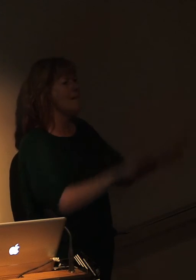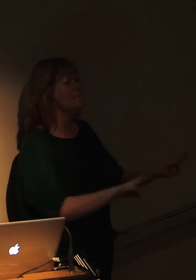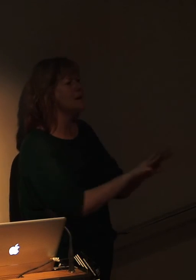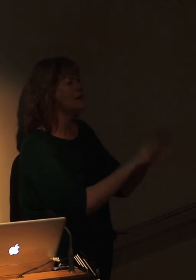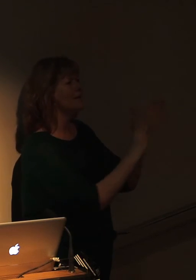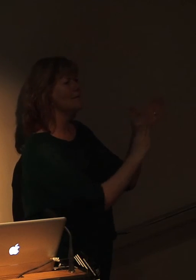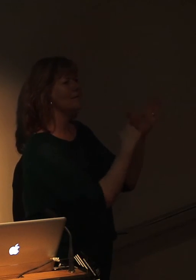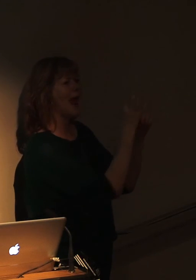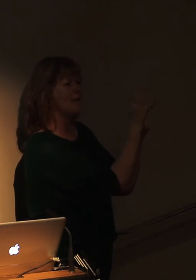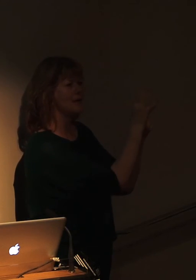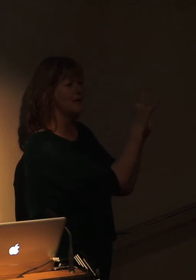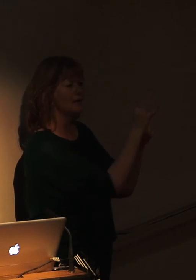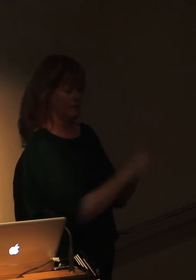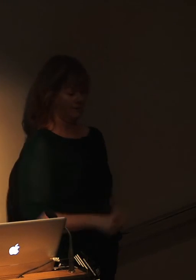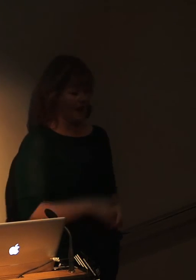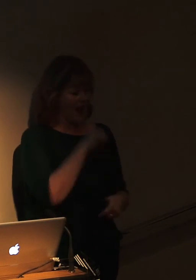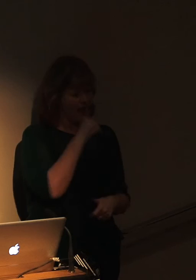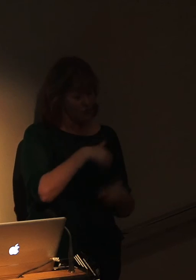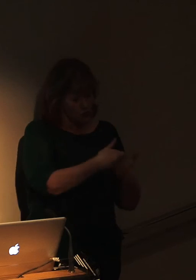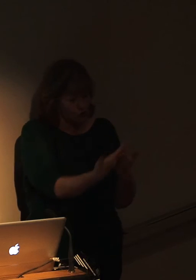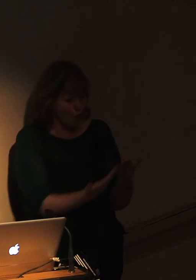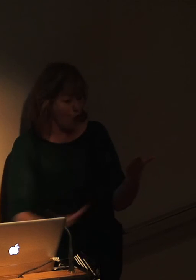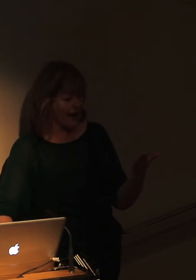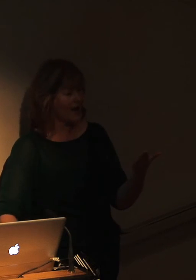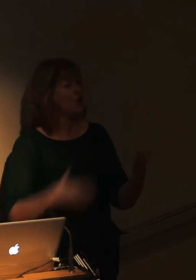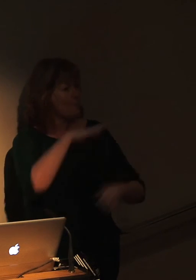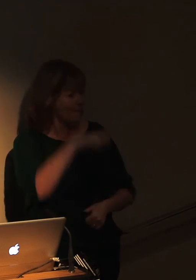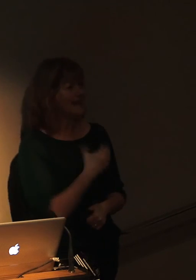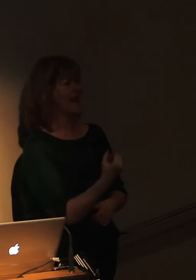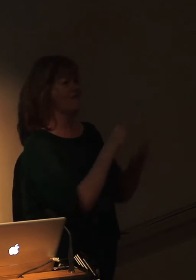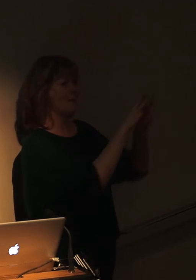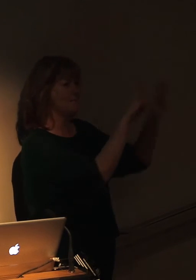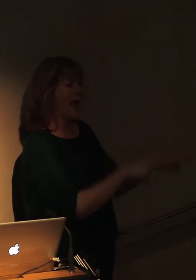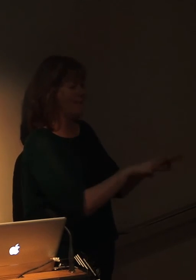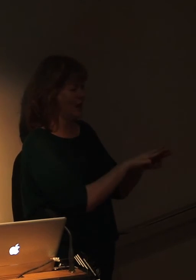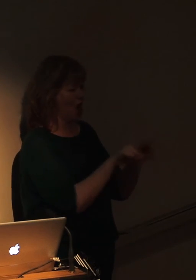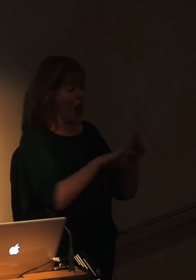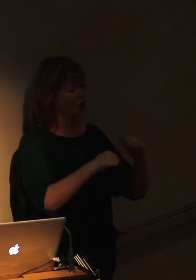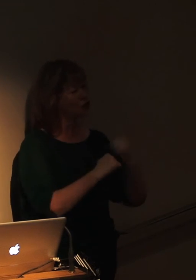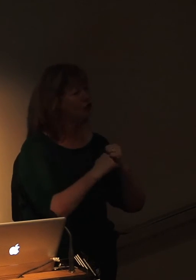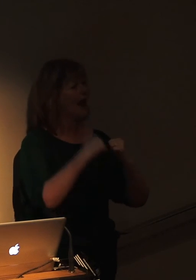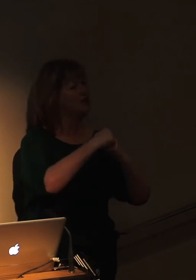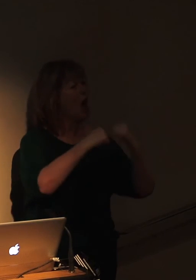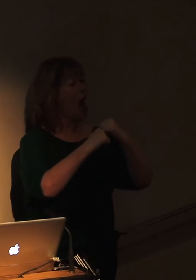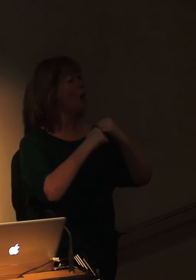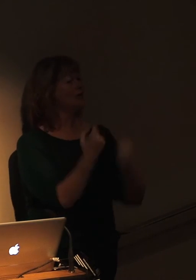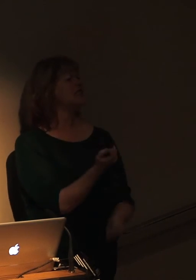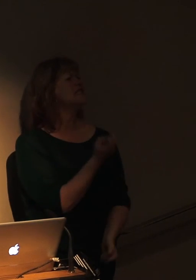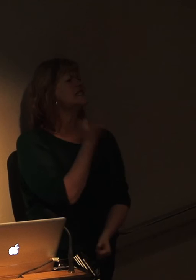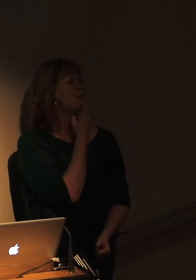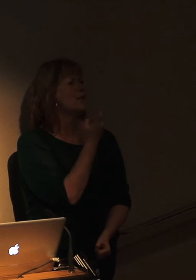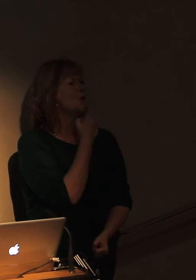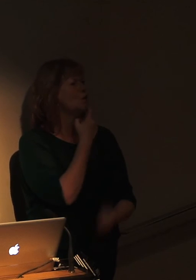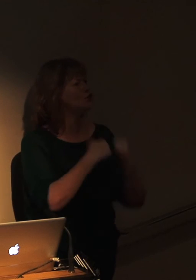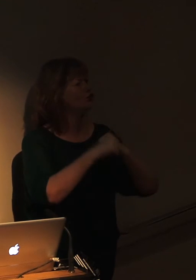map. And story structure is how you map out that film and make that film a success. And it's a really simple structure. And in